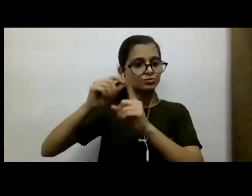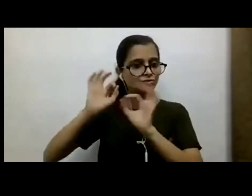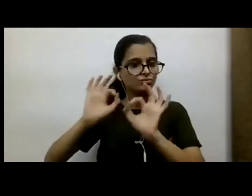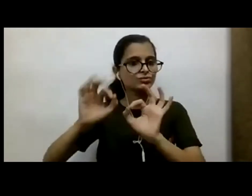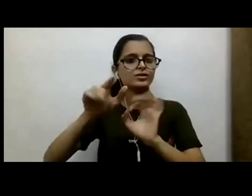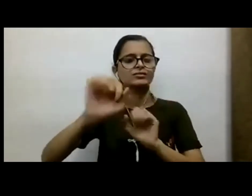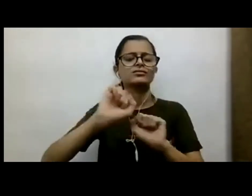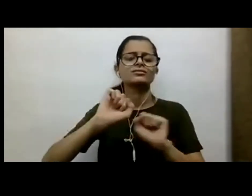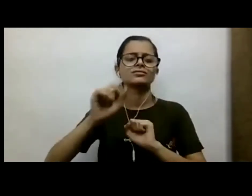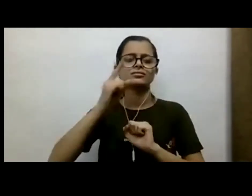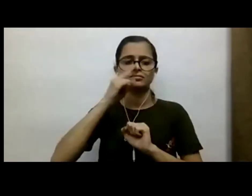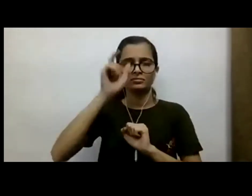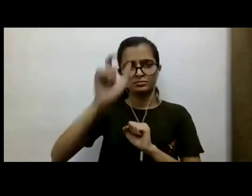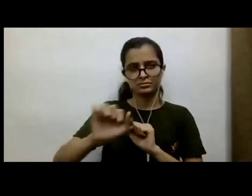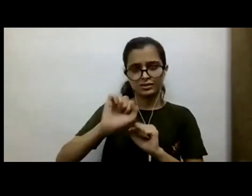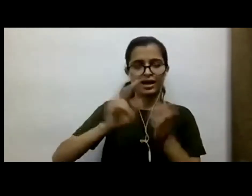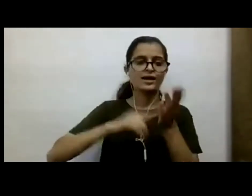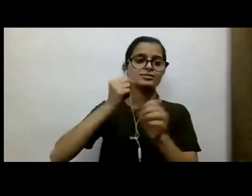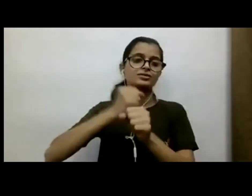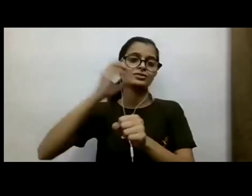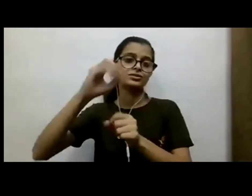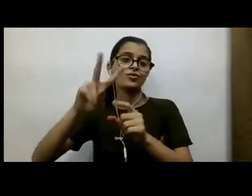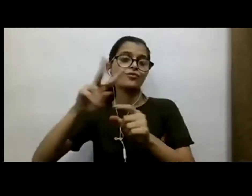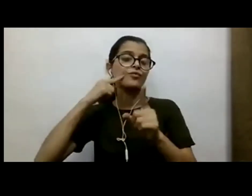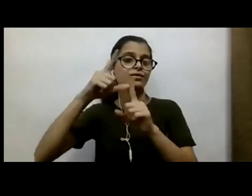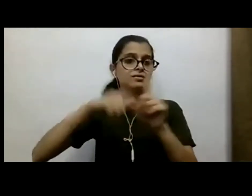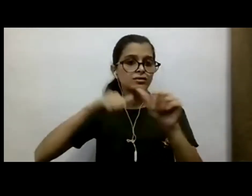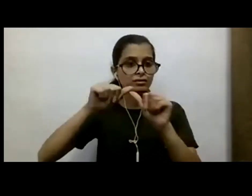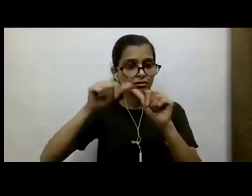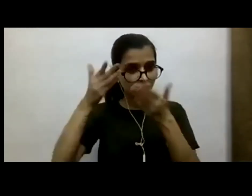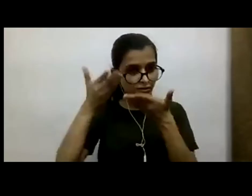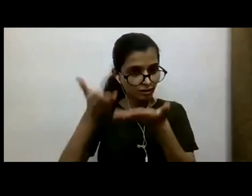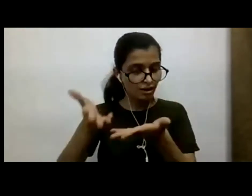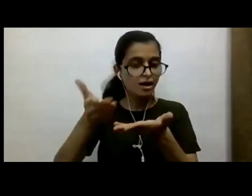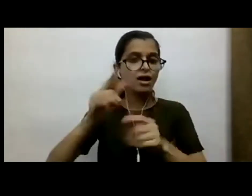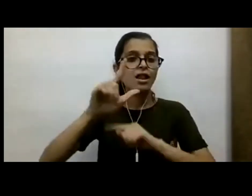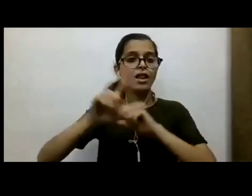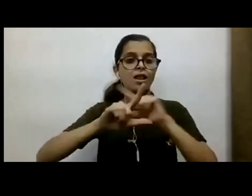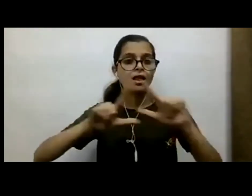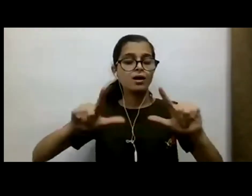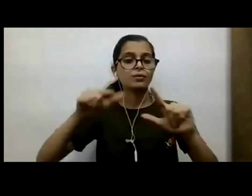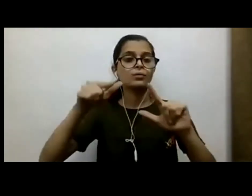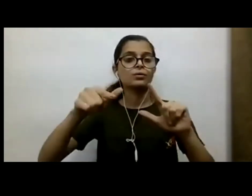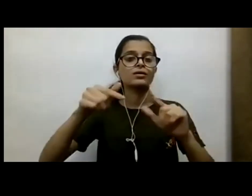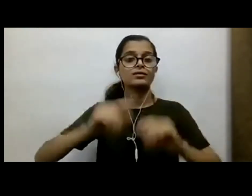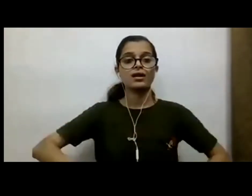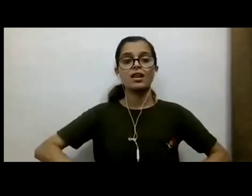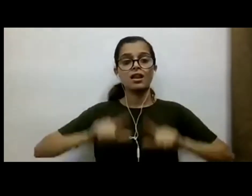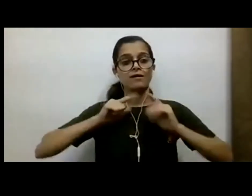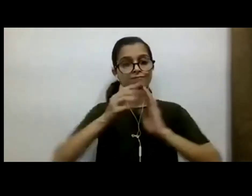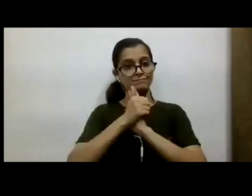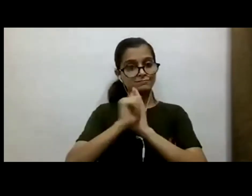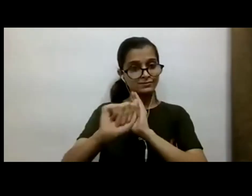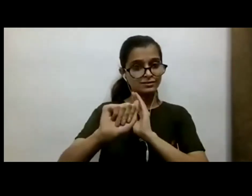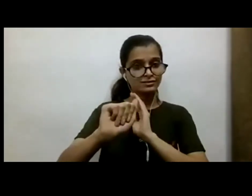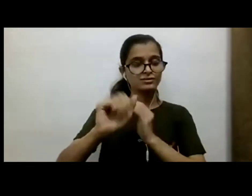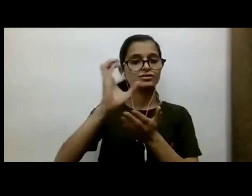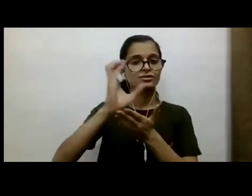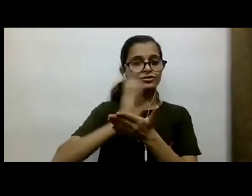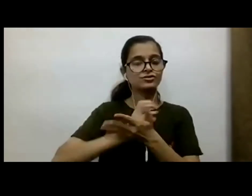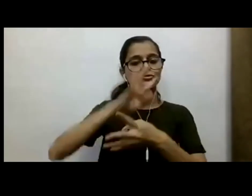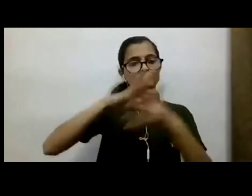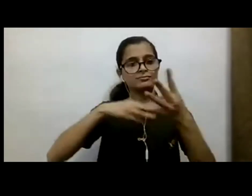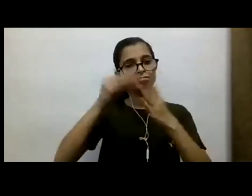team and academic committees in the NGO Vidya, and contributed to language and life skills in nature education curricular areas. Some notable